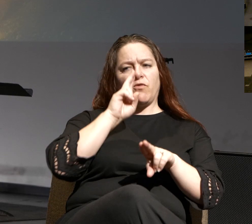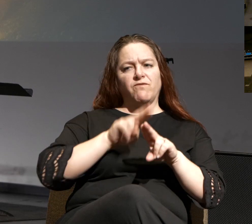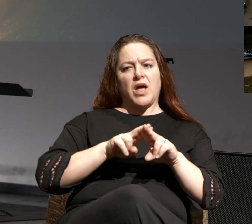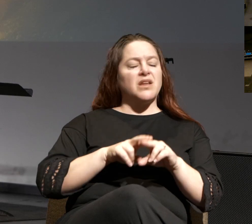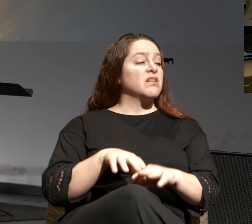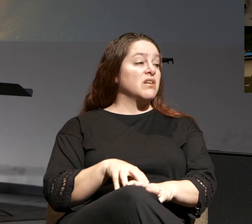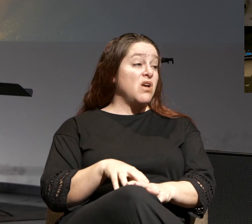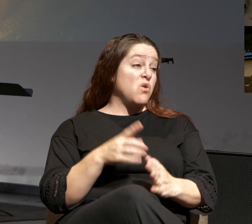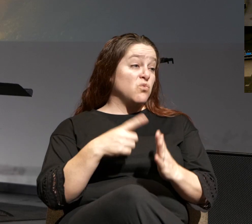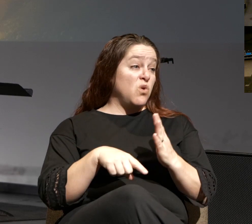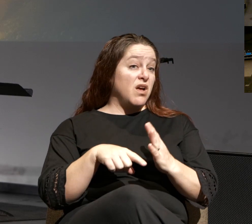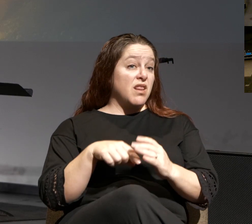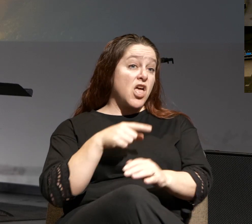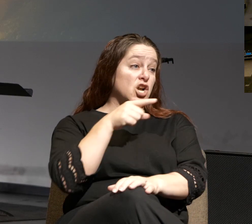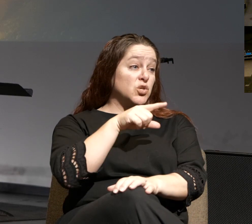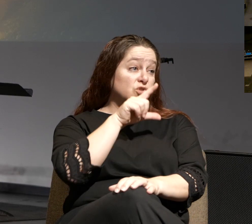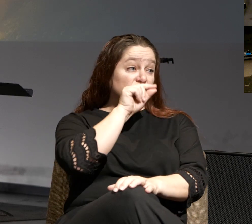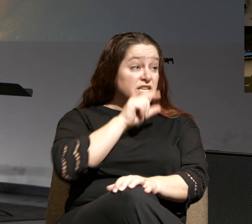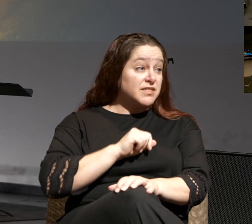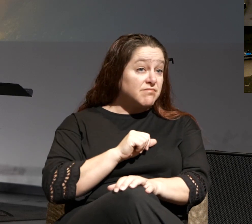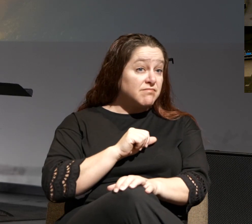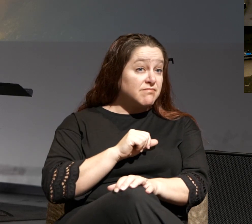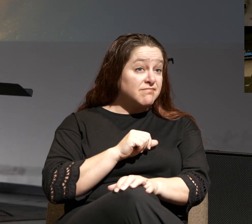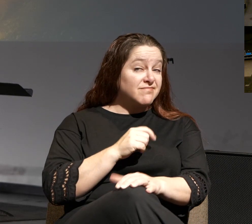And he goes, what are you, a chicken?